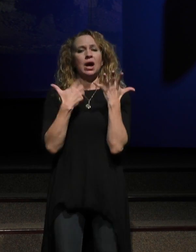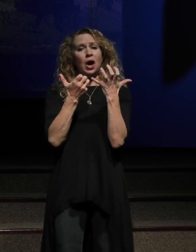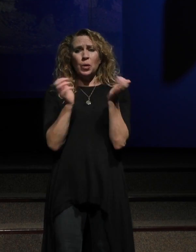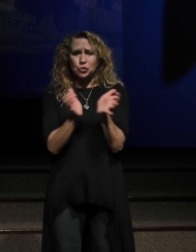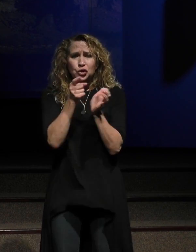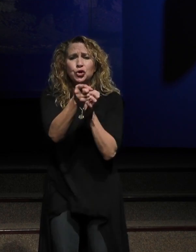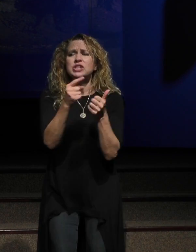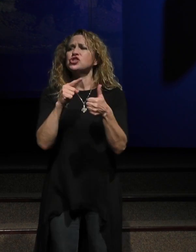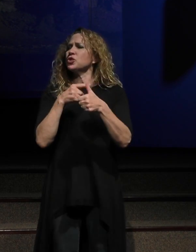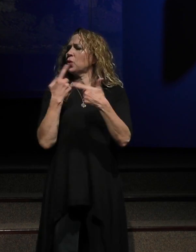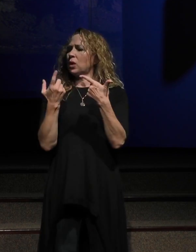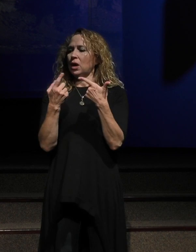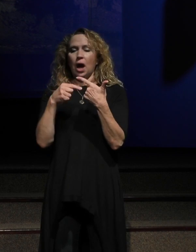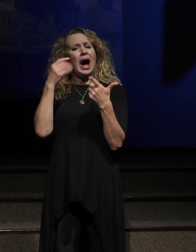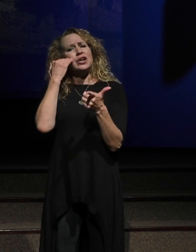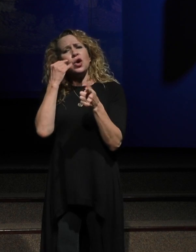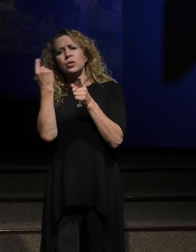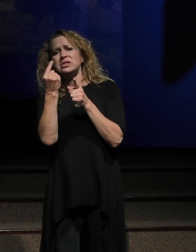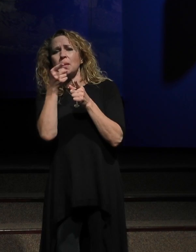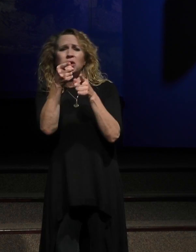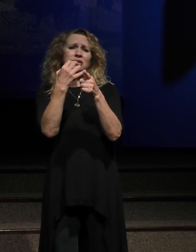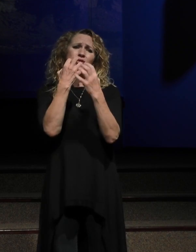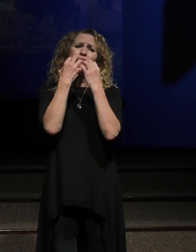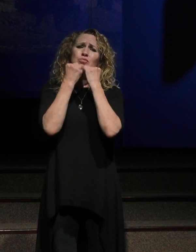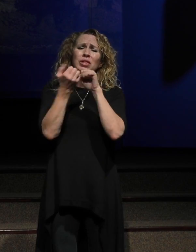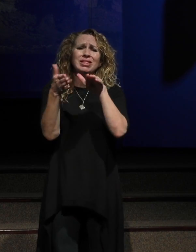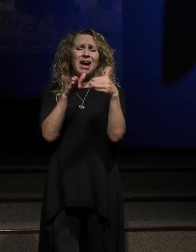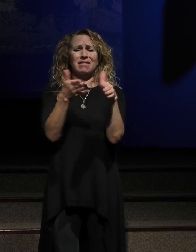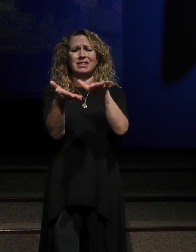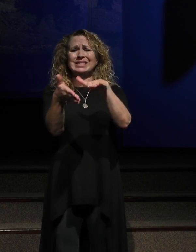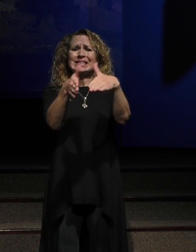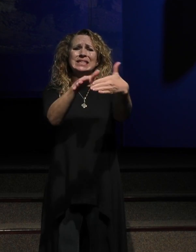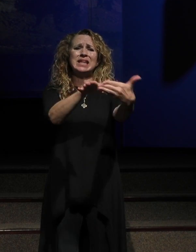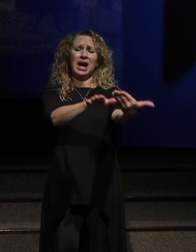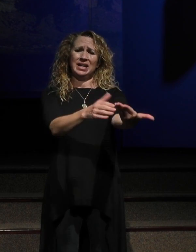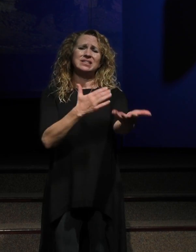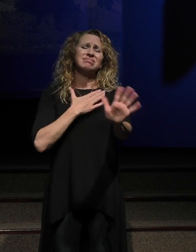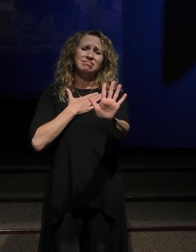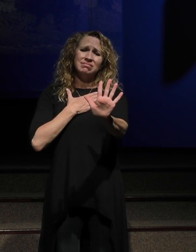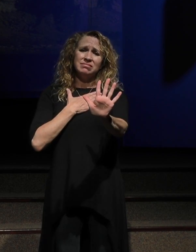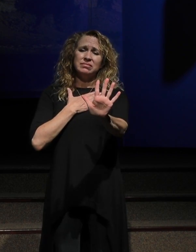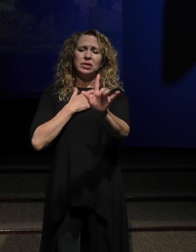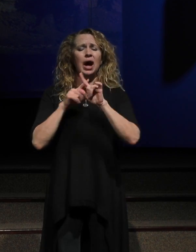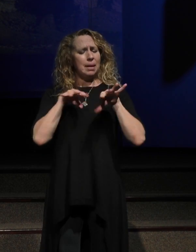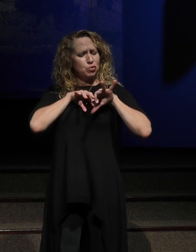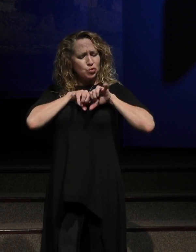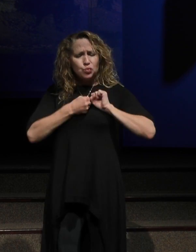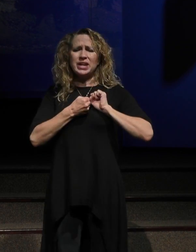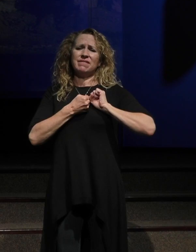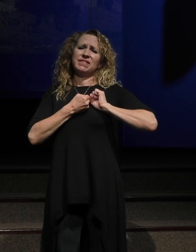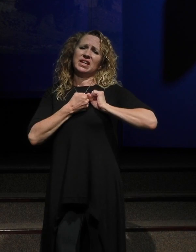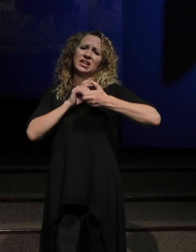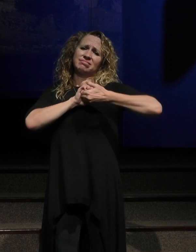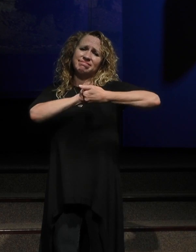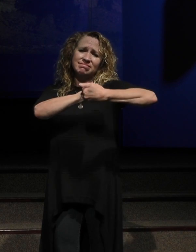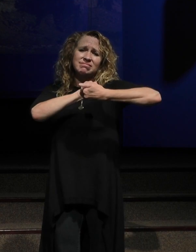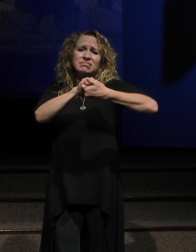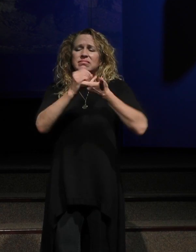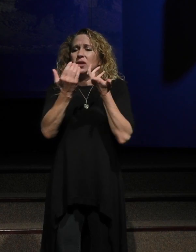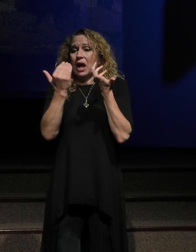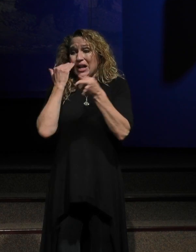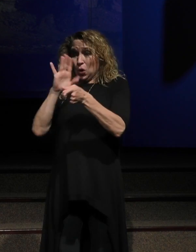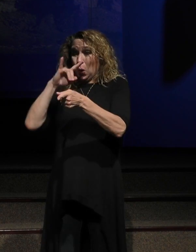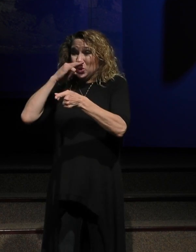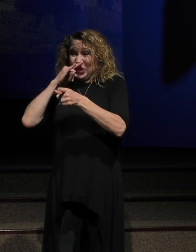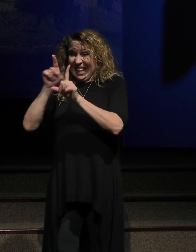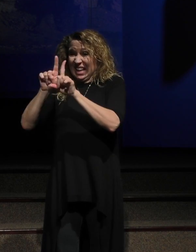you. And, and I, I know somebody that you love has passed away, but I'm grieving with you. You're not alone. And I know your kid has